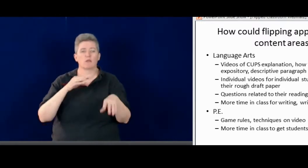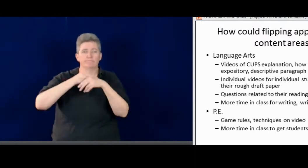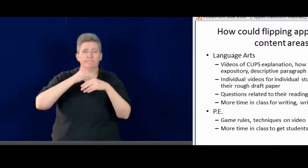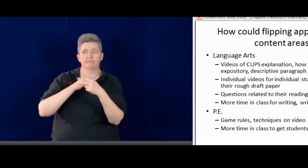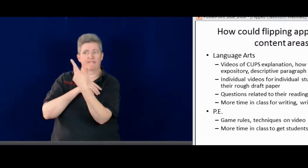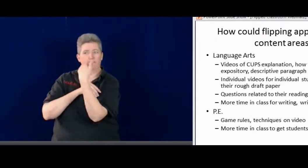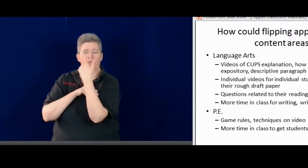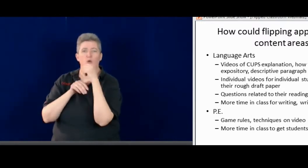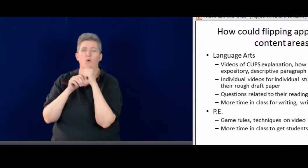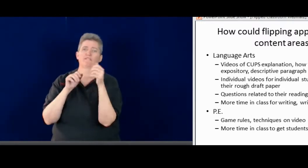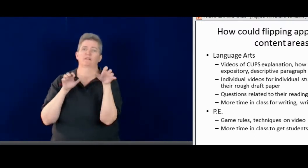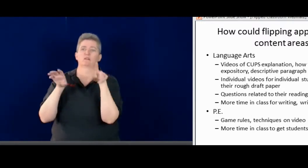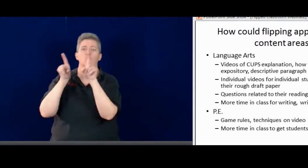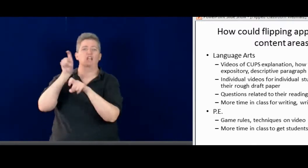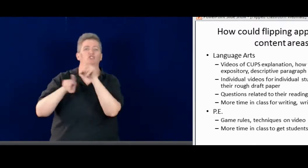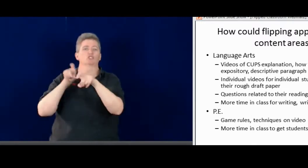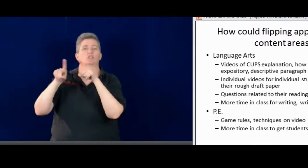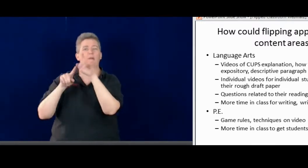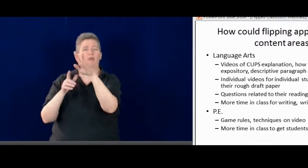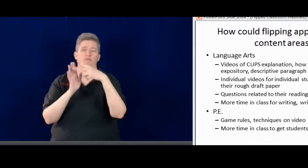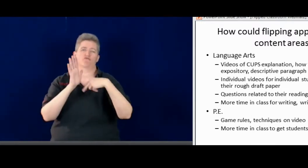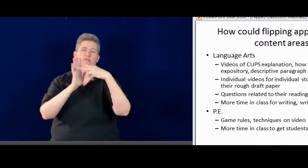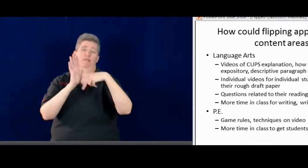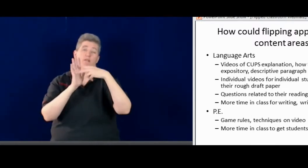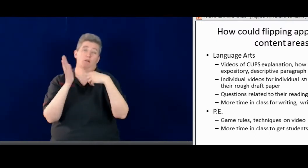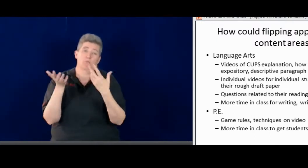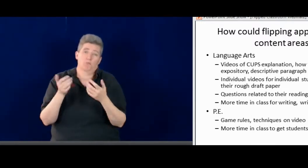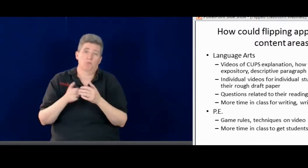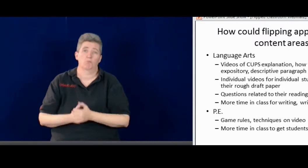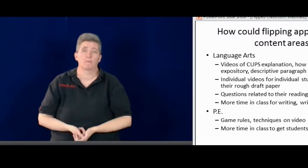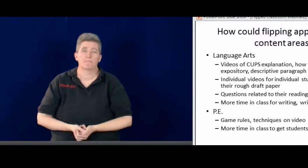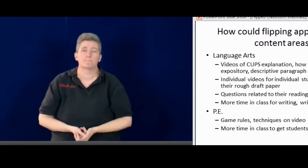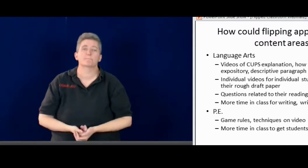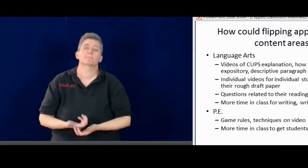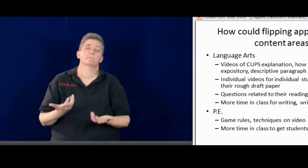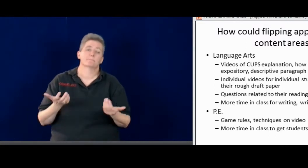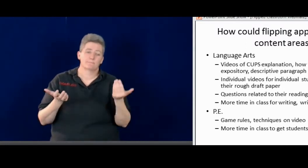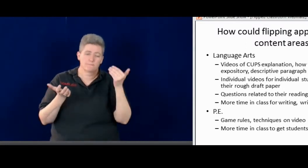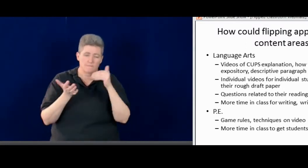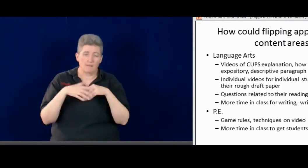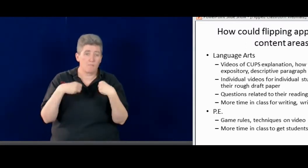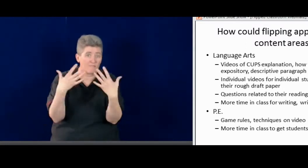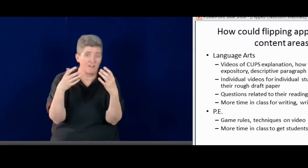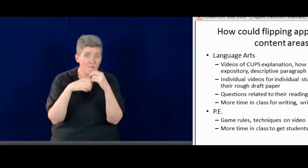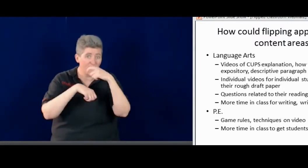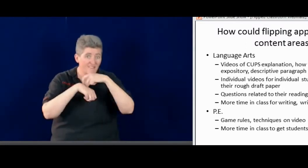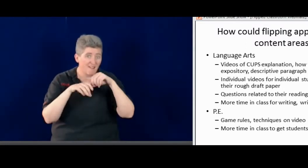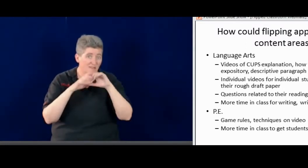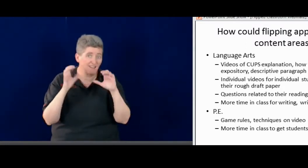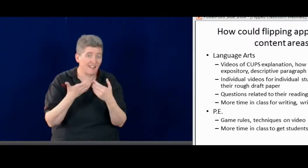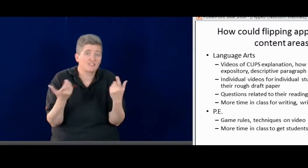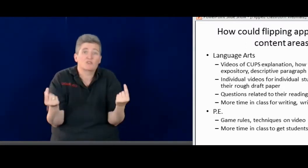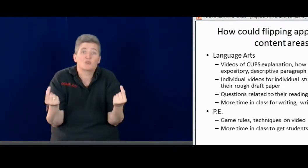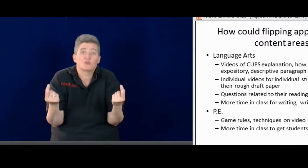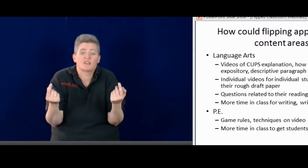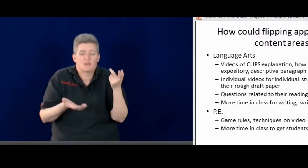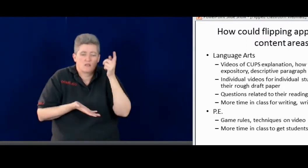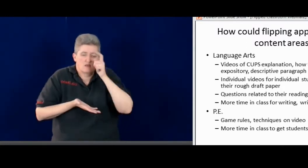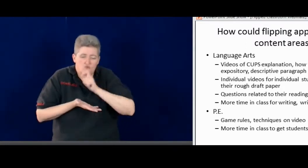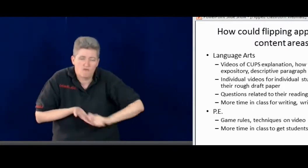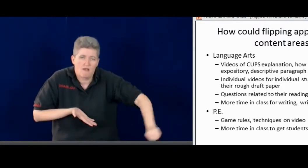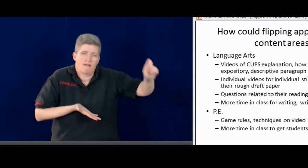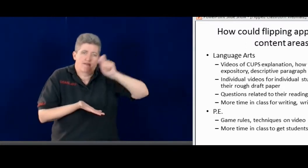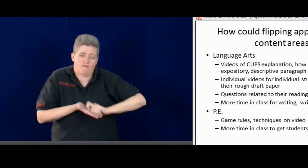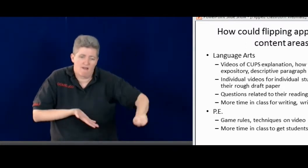If it's something to do with reading, maybe there could be questions related to the reading on the video. Again, it